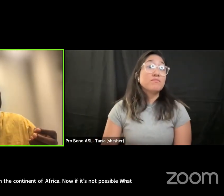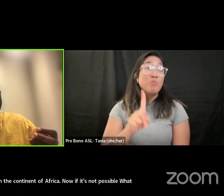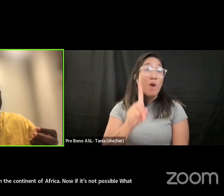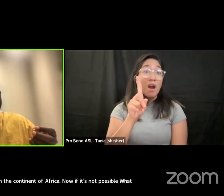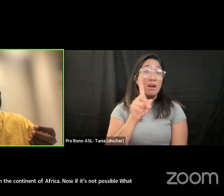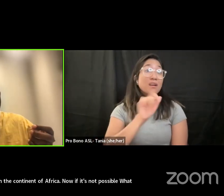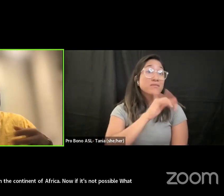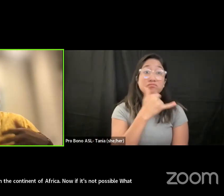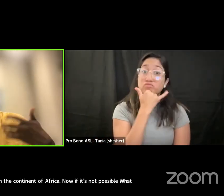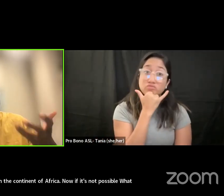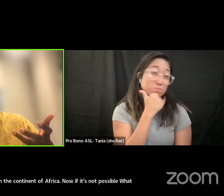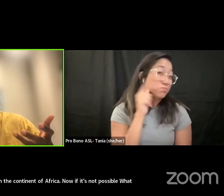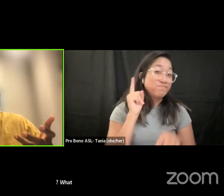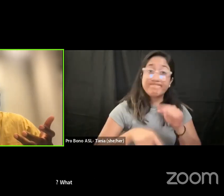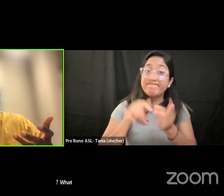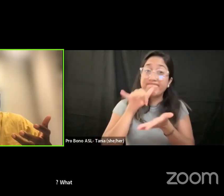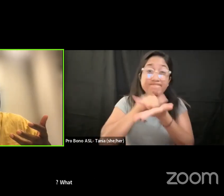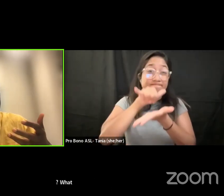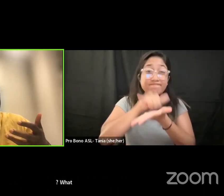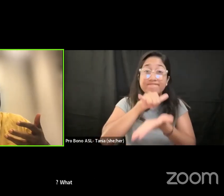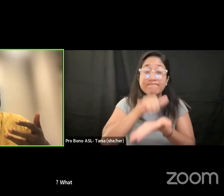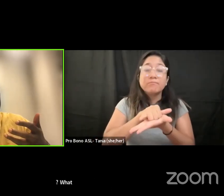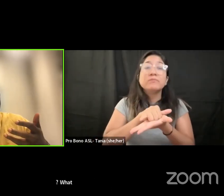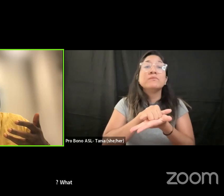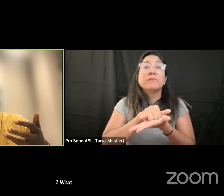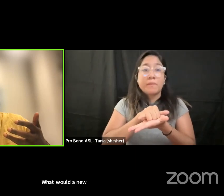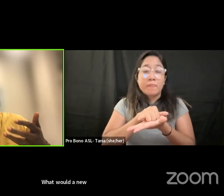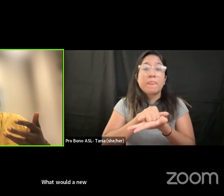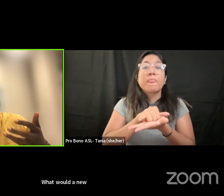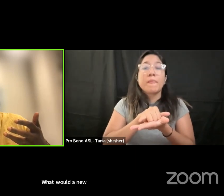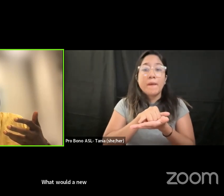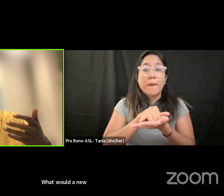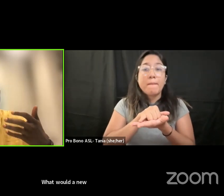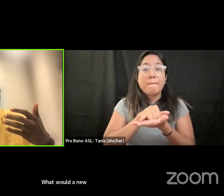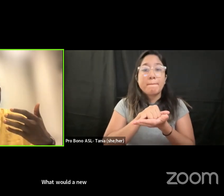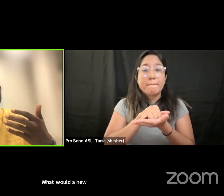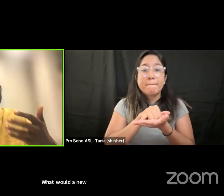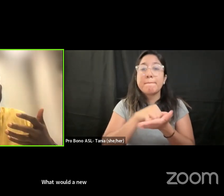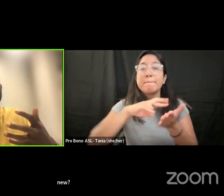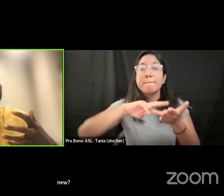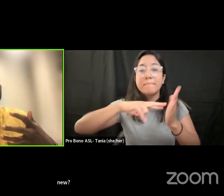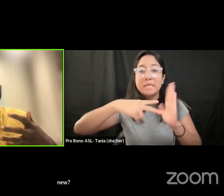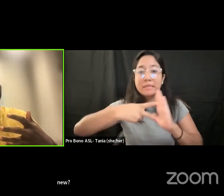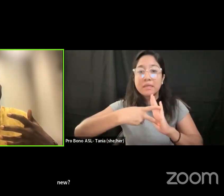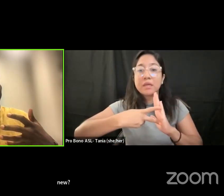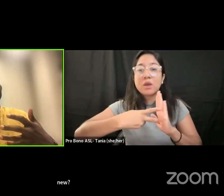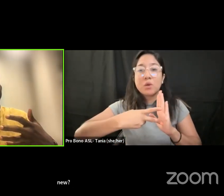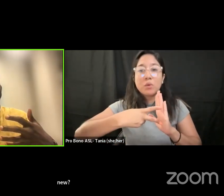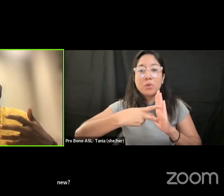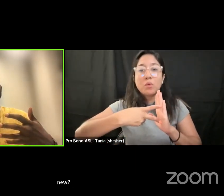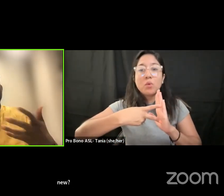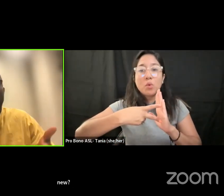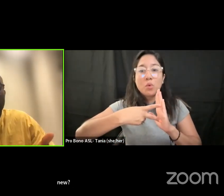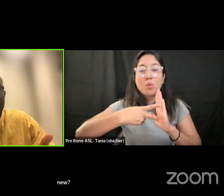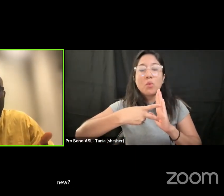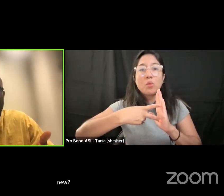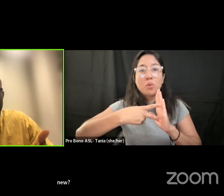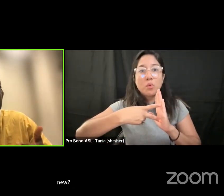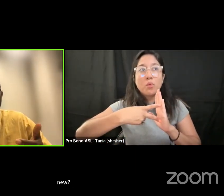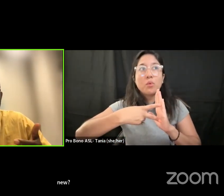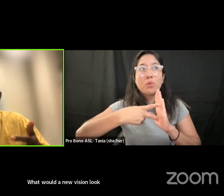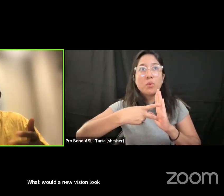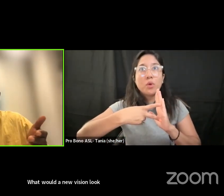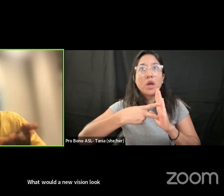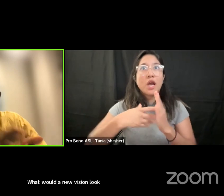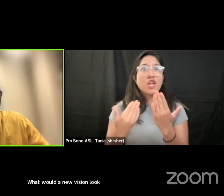what what what would a new what what would a new um vision look